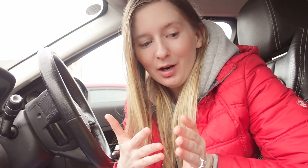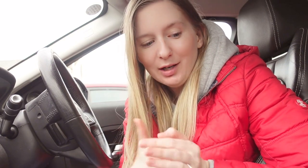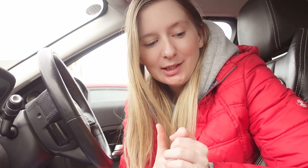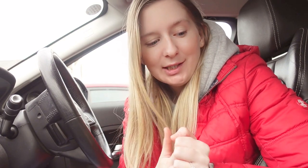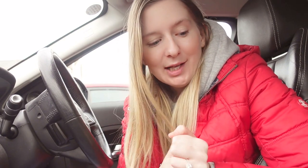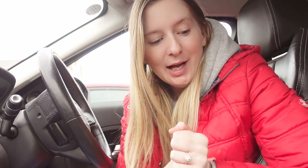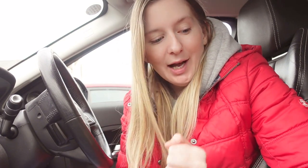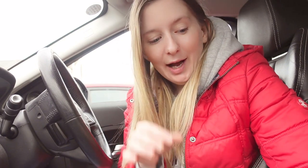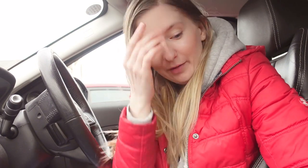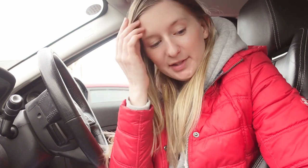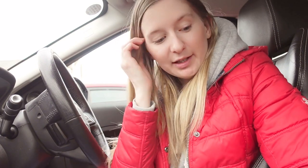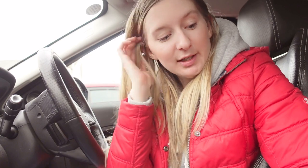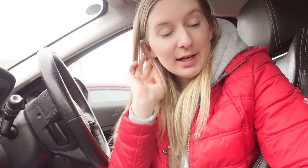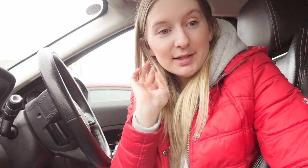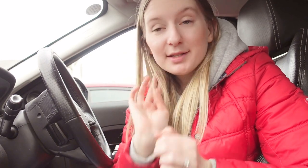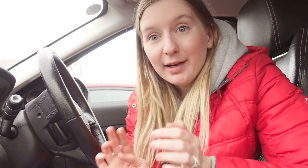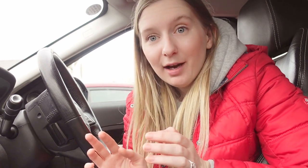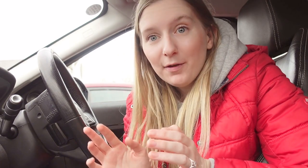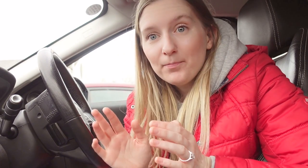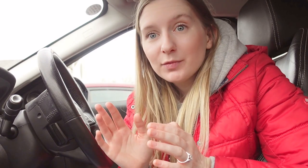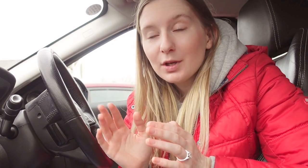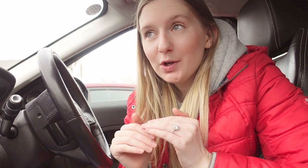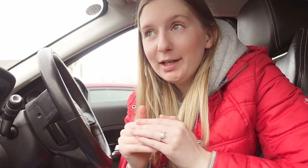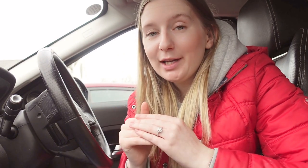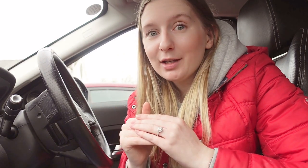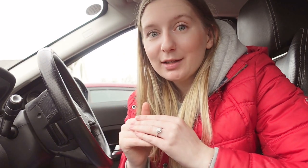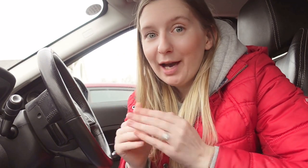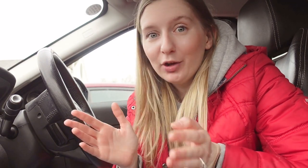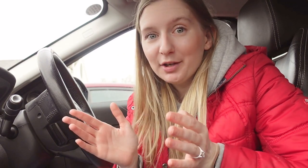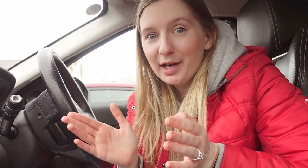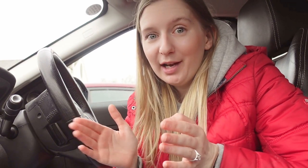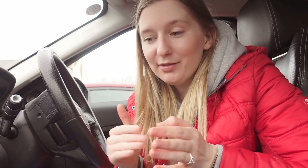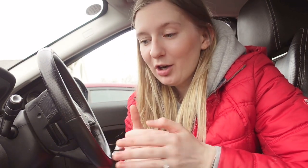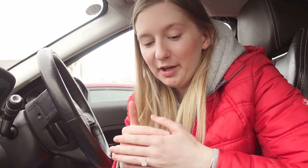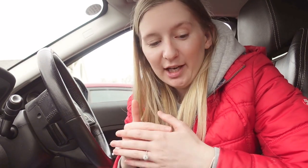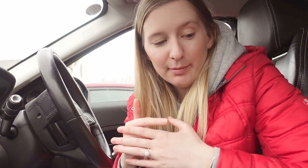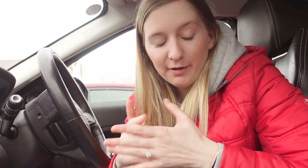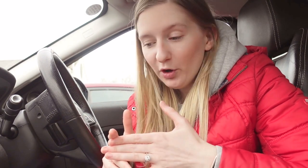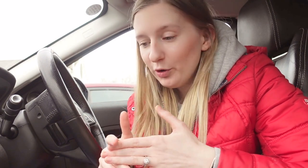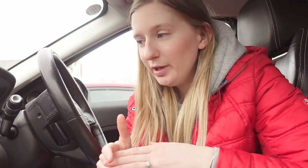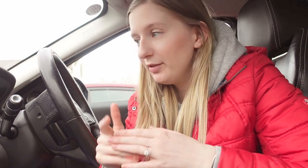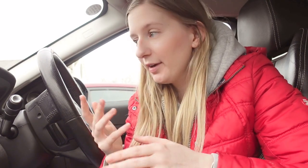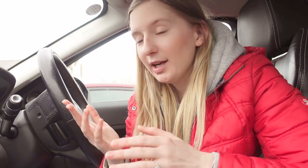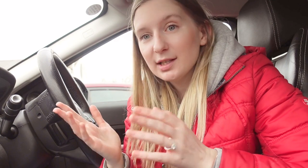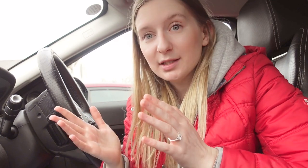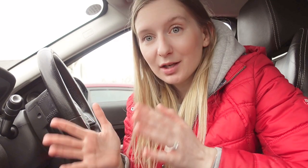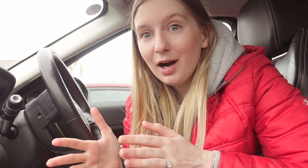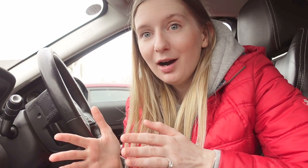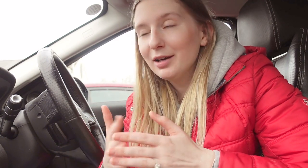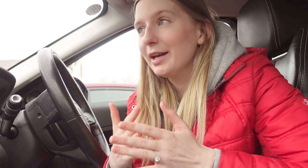car the second is sat nav so I like cannot hear a sat nav I can't hear my phone even if I connect it into the car like